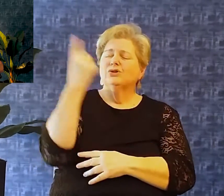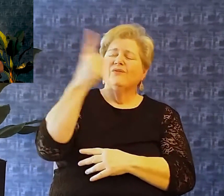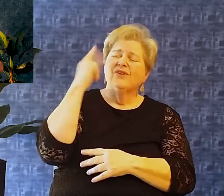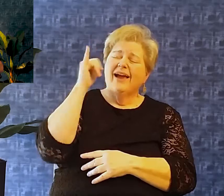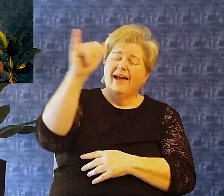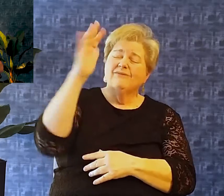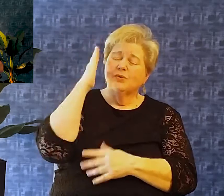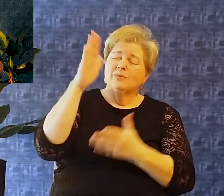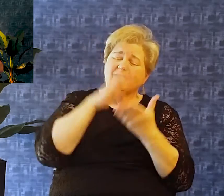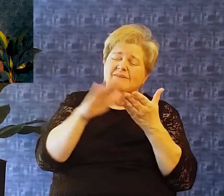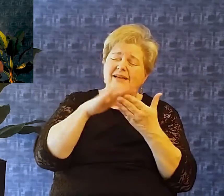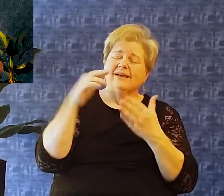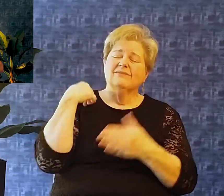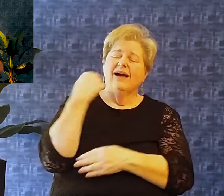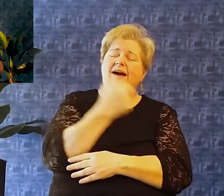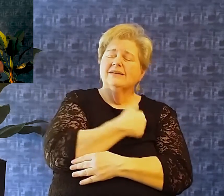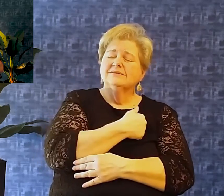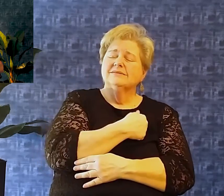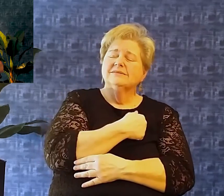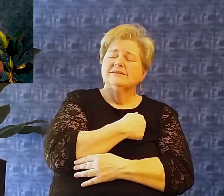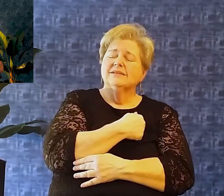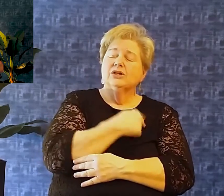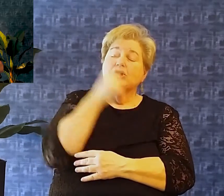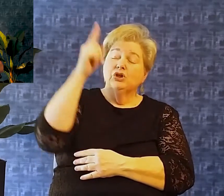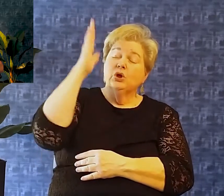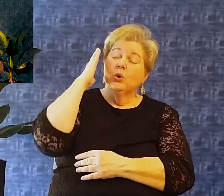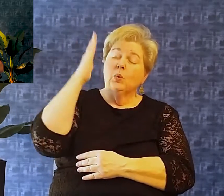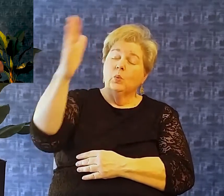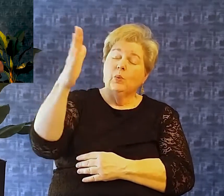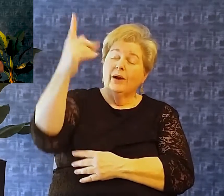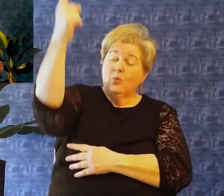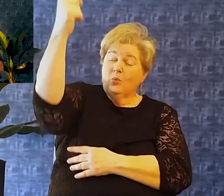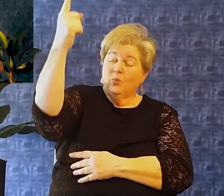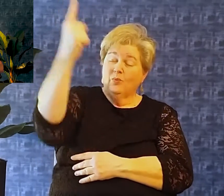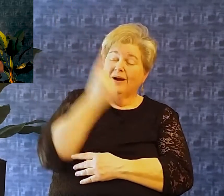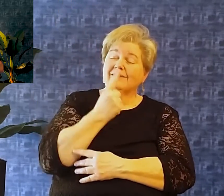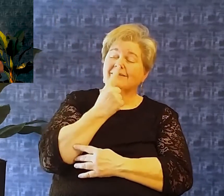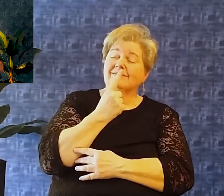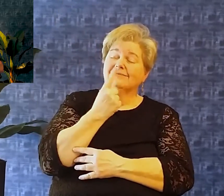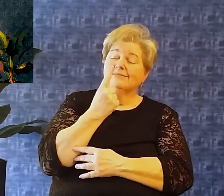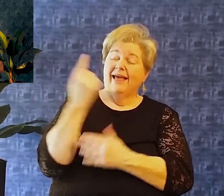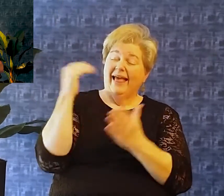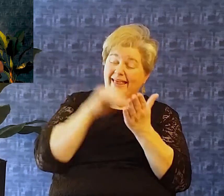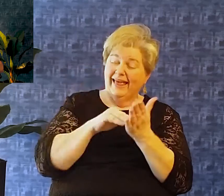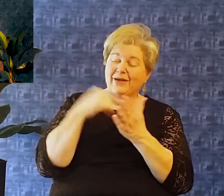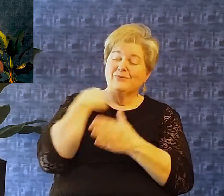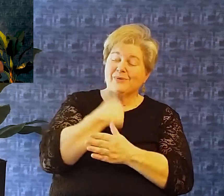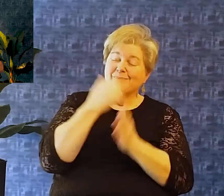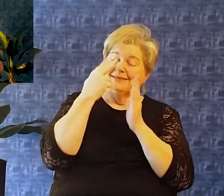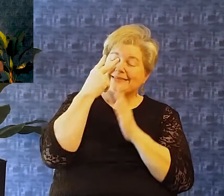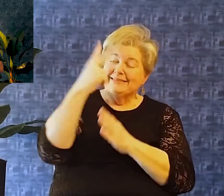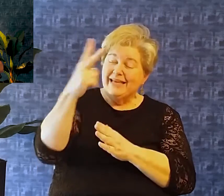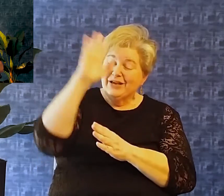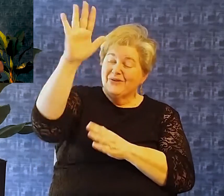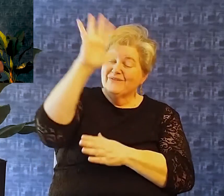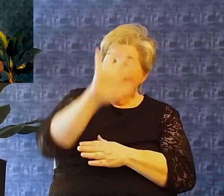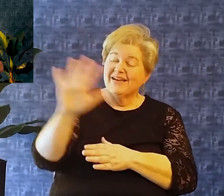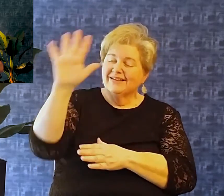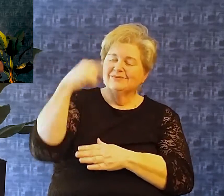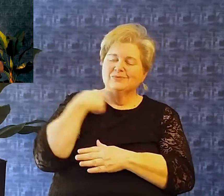us And you forever will forgive us And you will one day come again And we will see you face to face